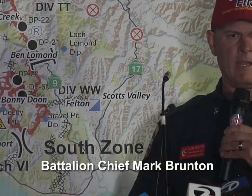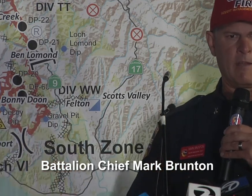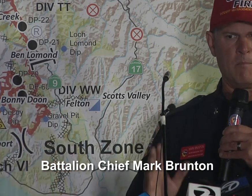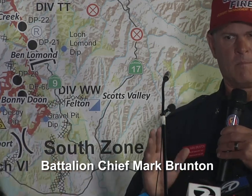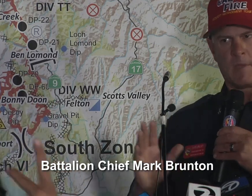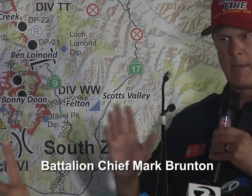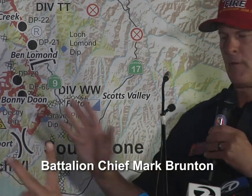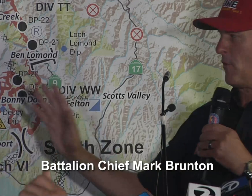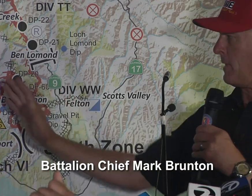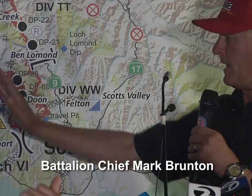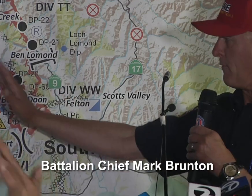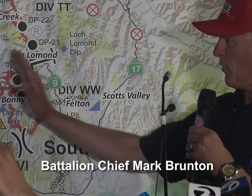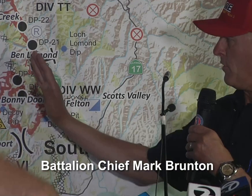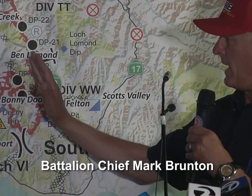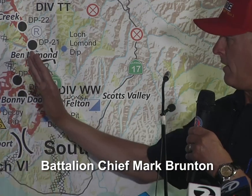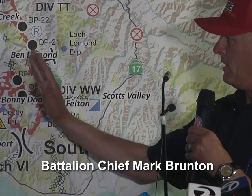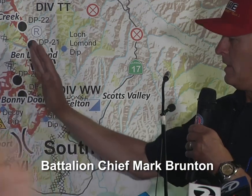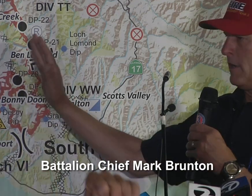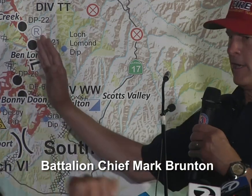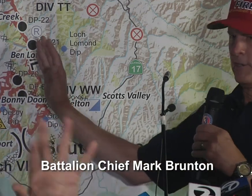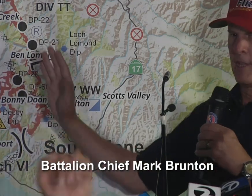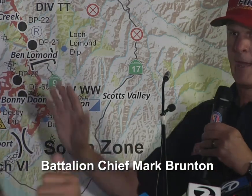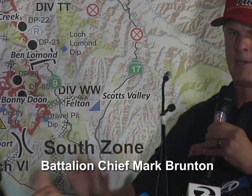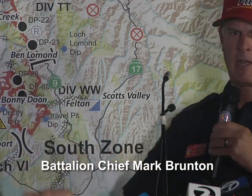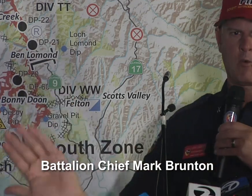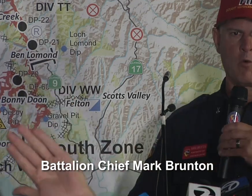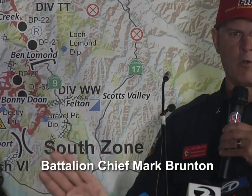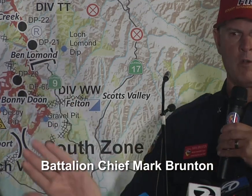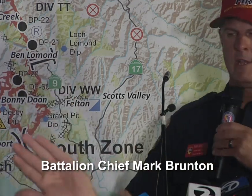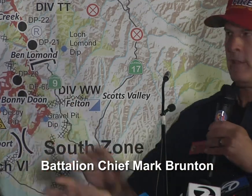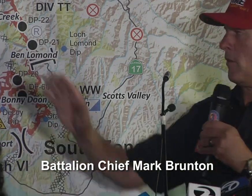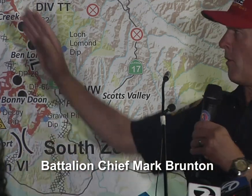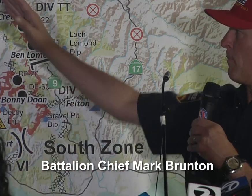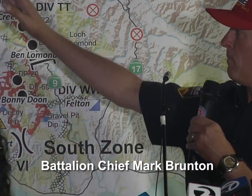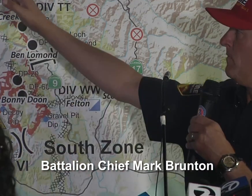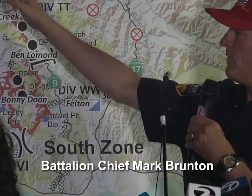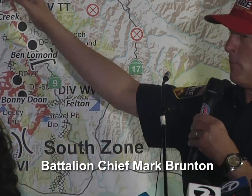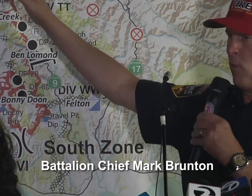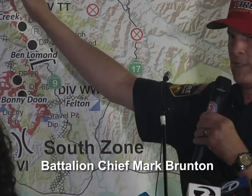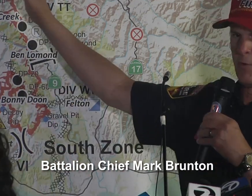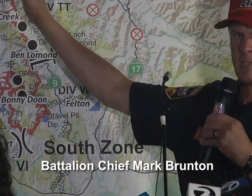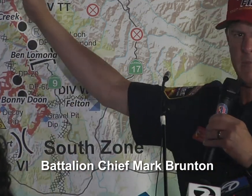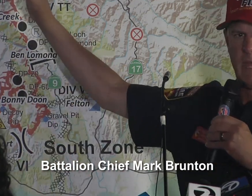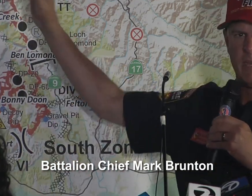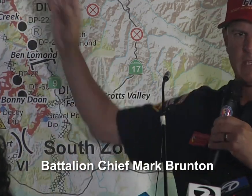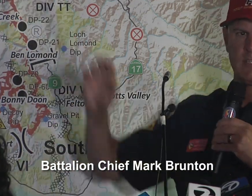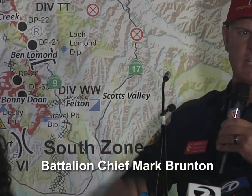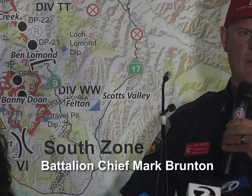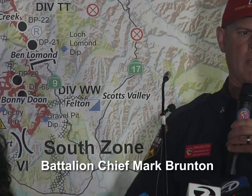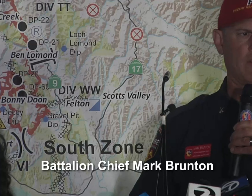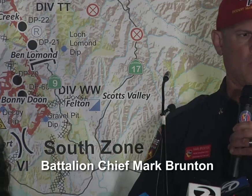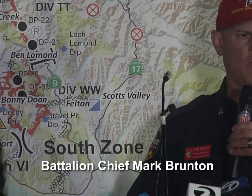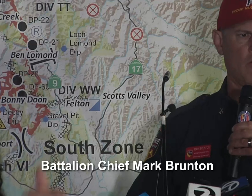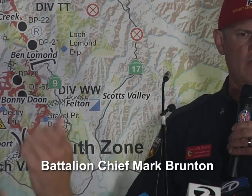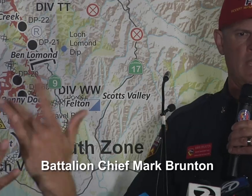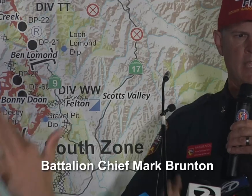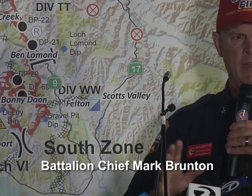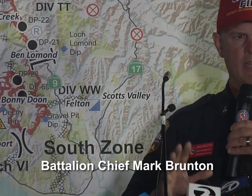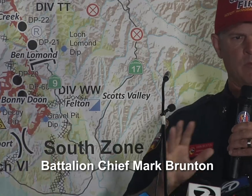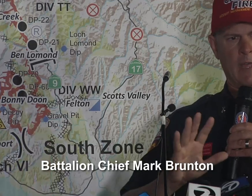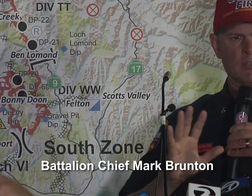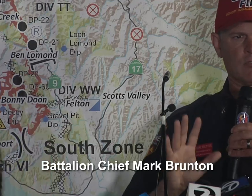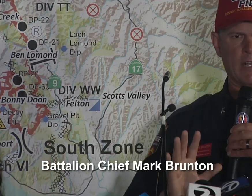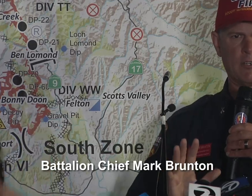and keep it from getting further down onto the Highway 9 corridor. There are a few points where it's come down and touched the Highway 9 corridor